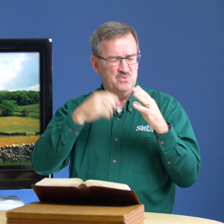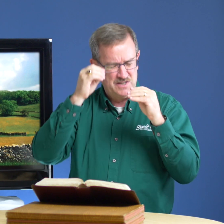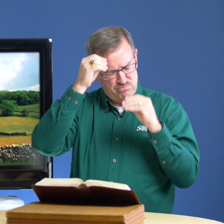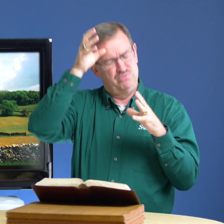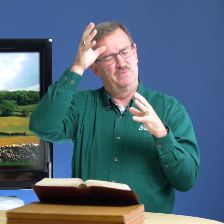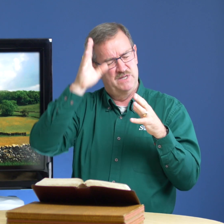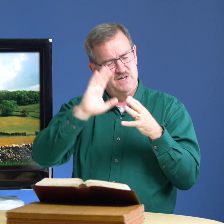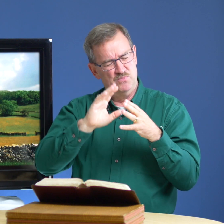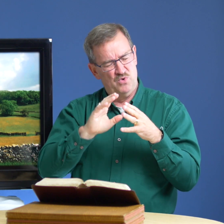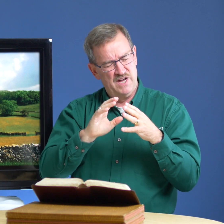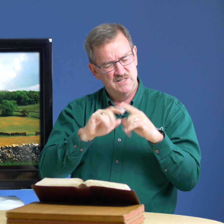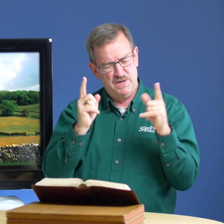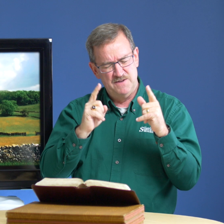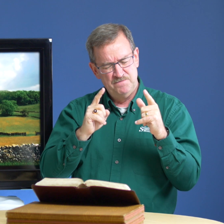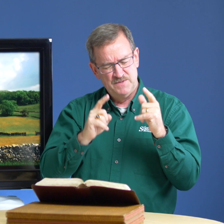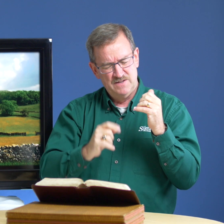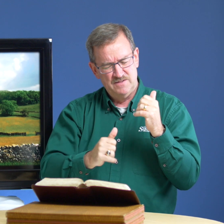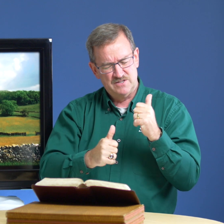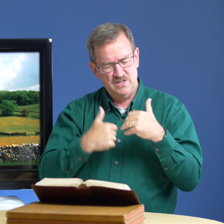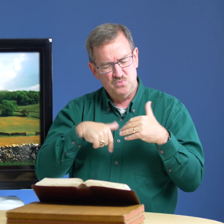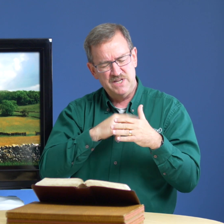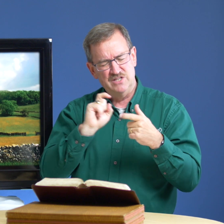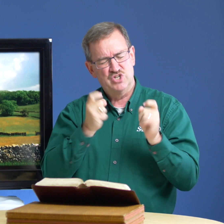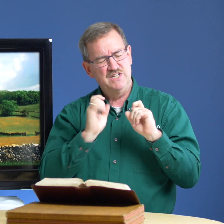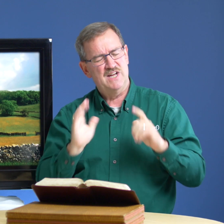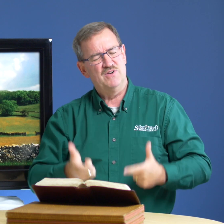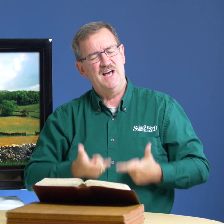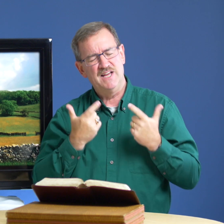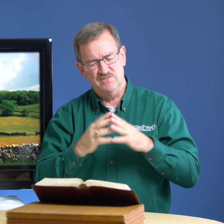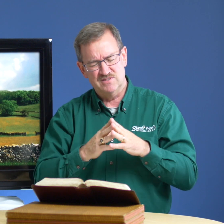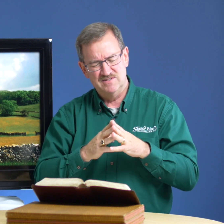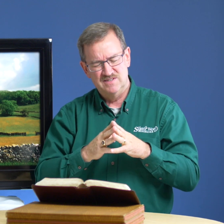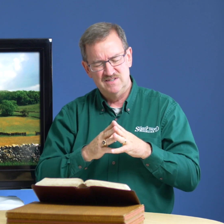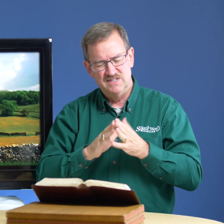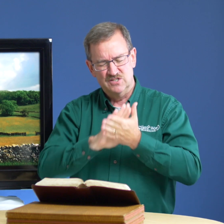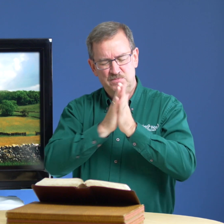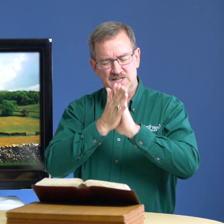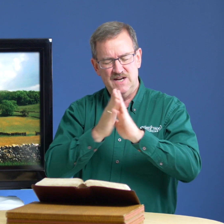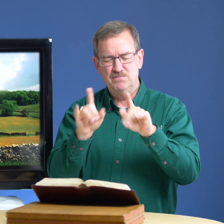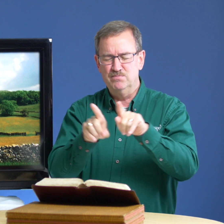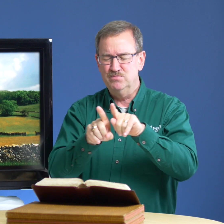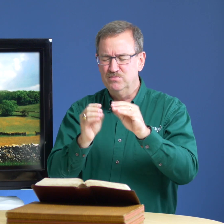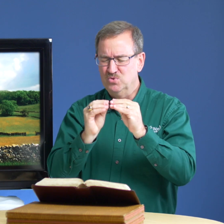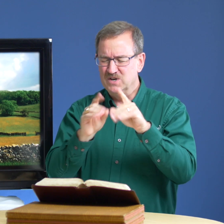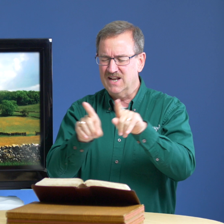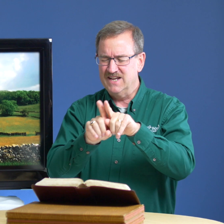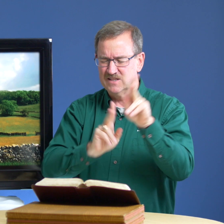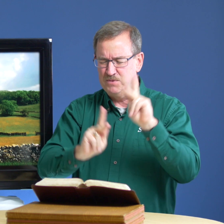so we can become wise but so that we can change our lives to become more like the